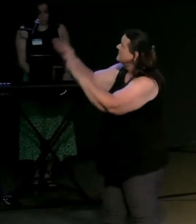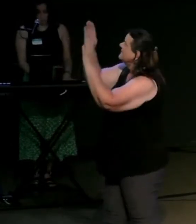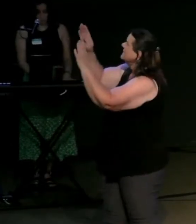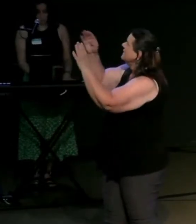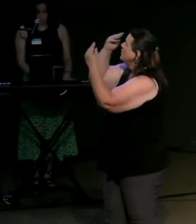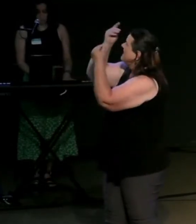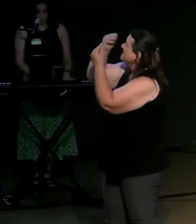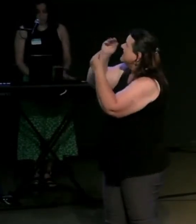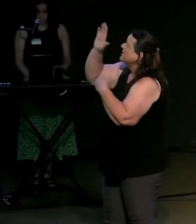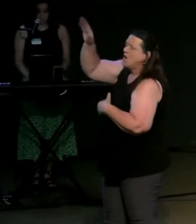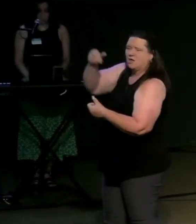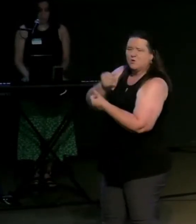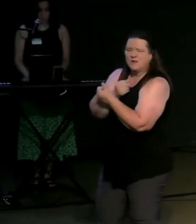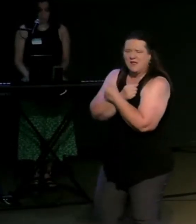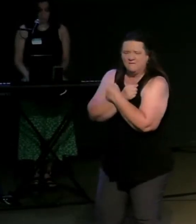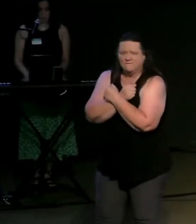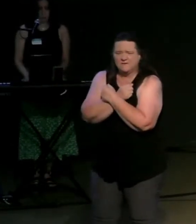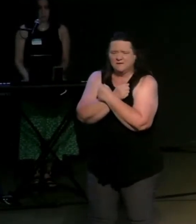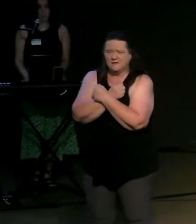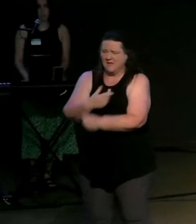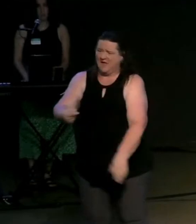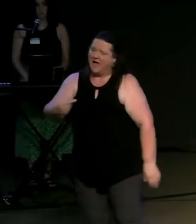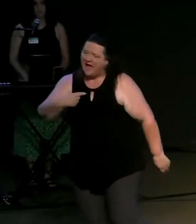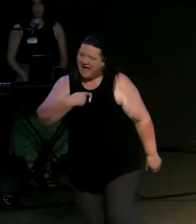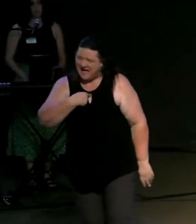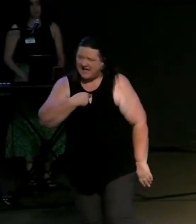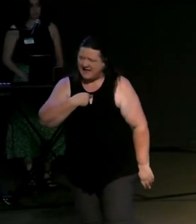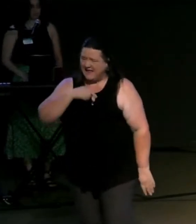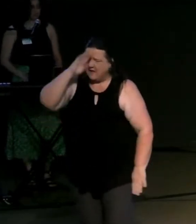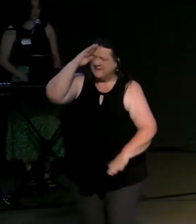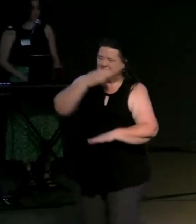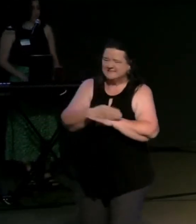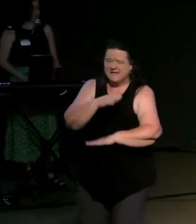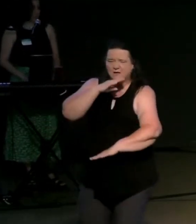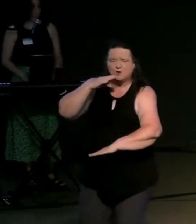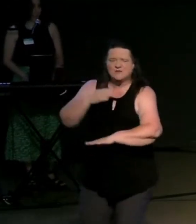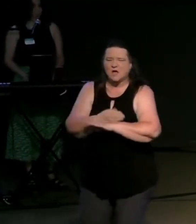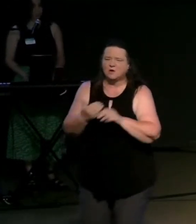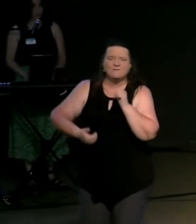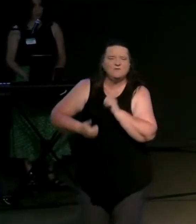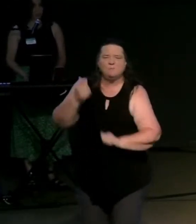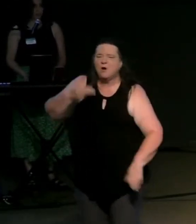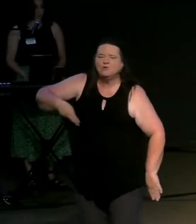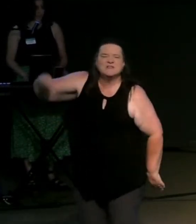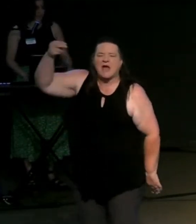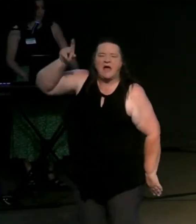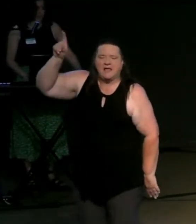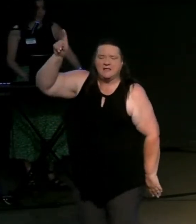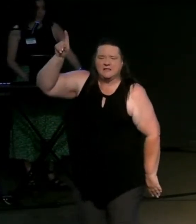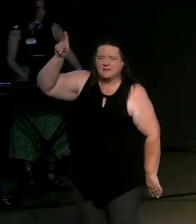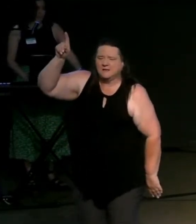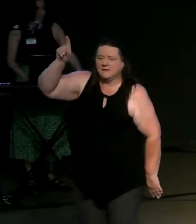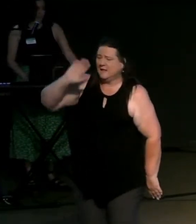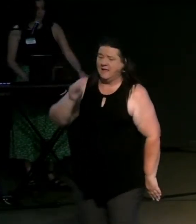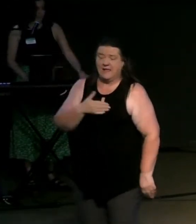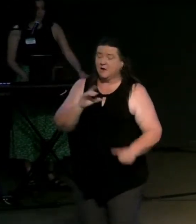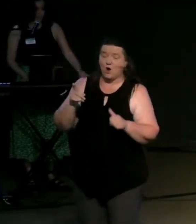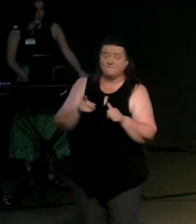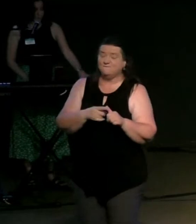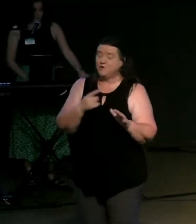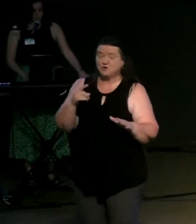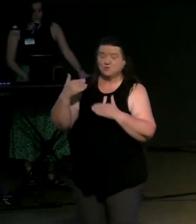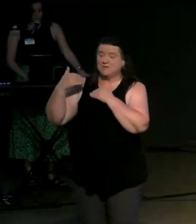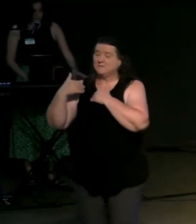and be reminded that i am a son or daughter of the most high and our first responsibility